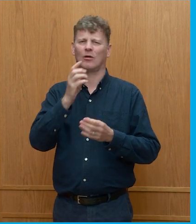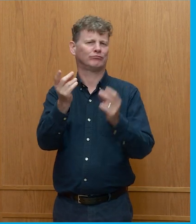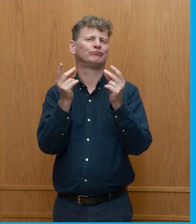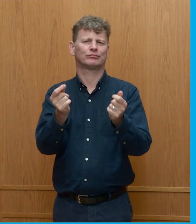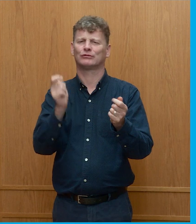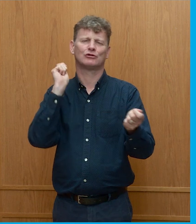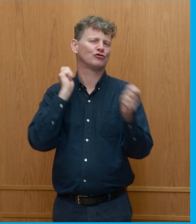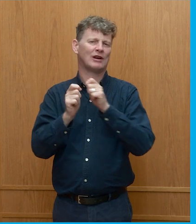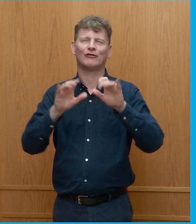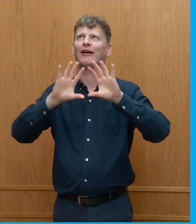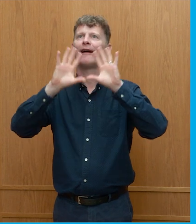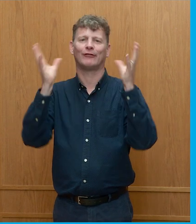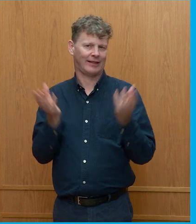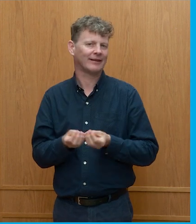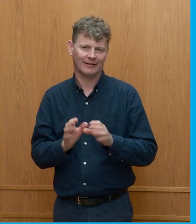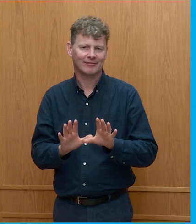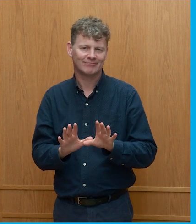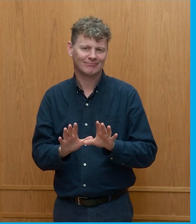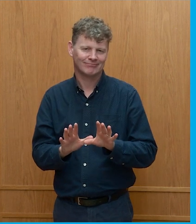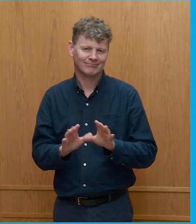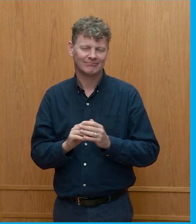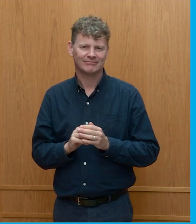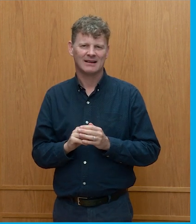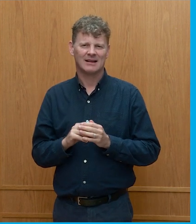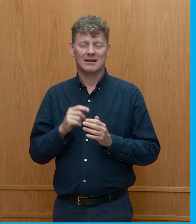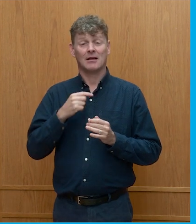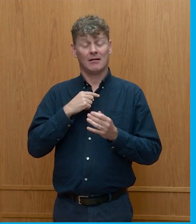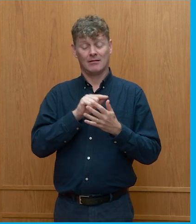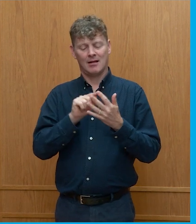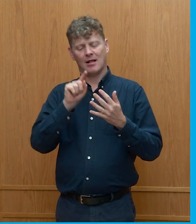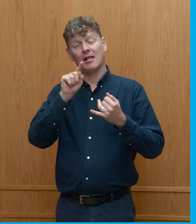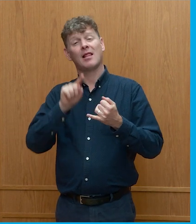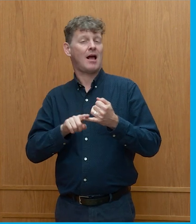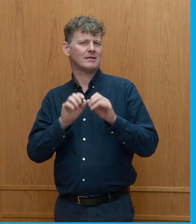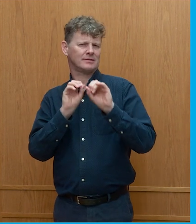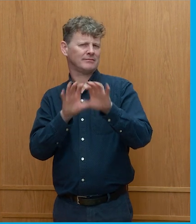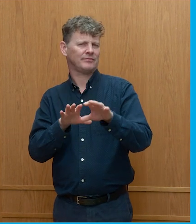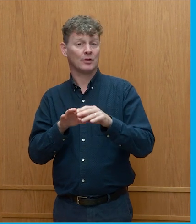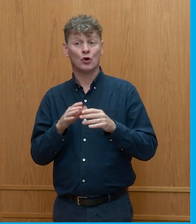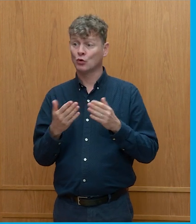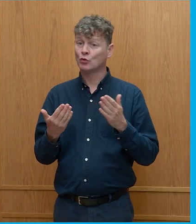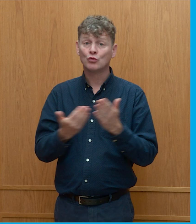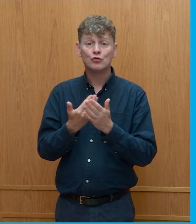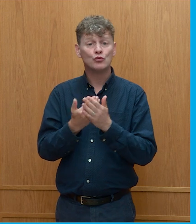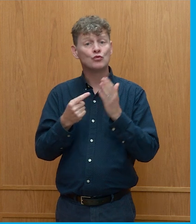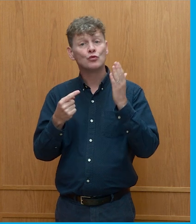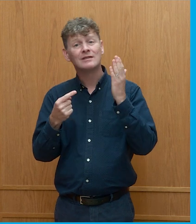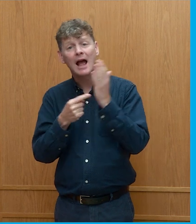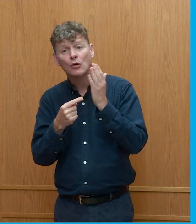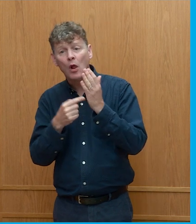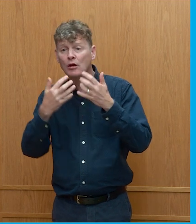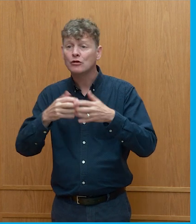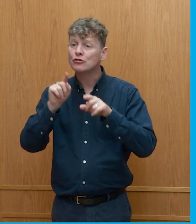you know, they always, there's, I'll just close with this. When you look at a new technology, people always